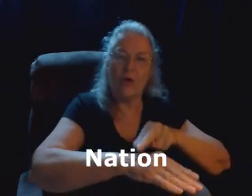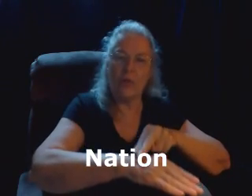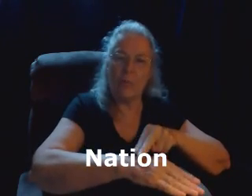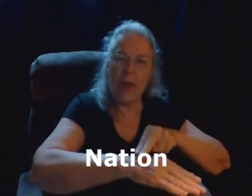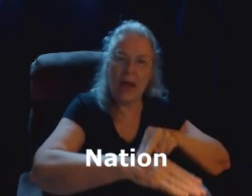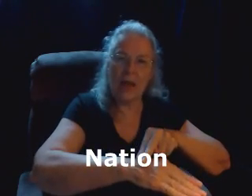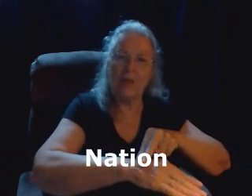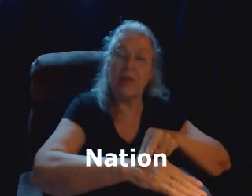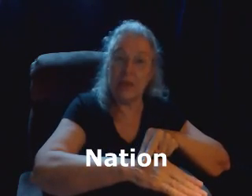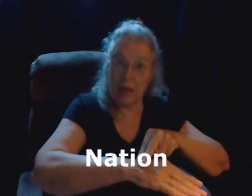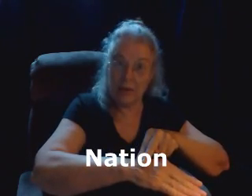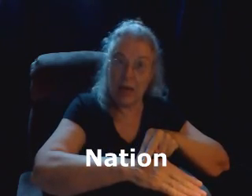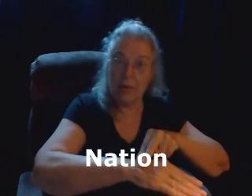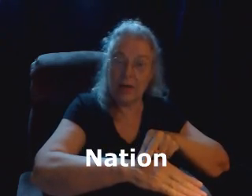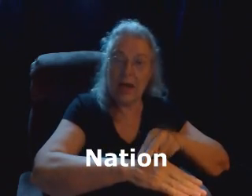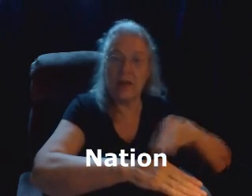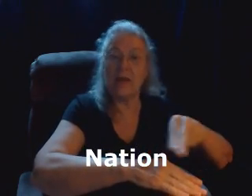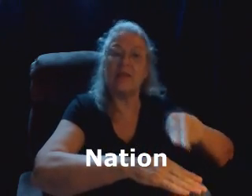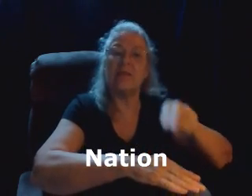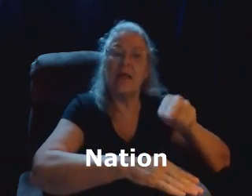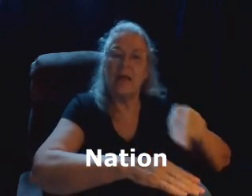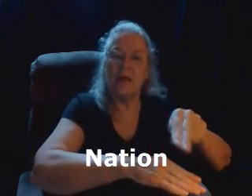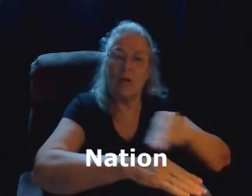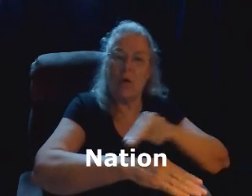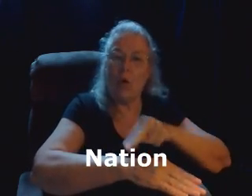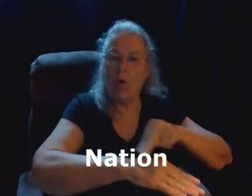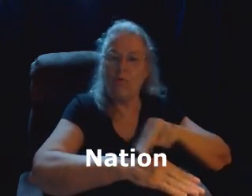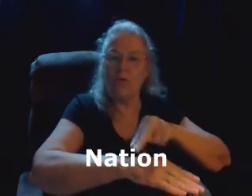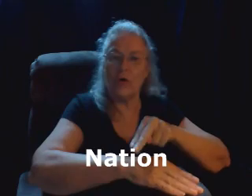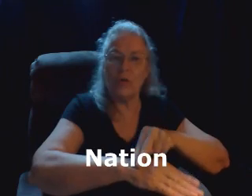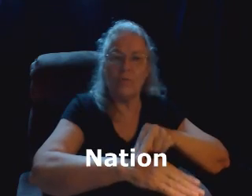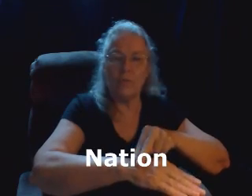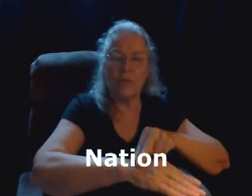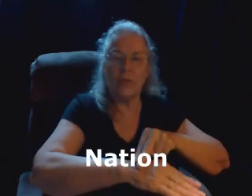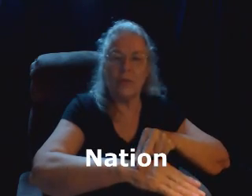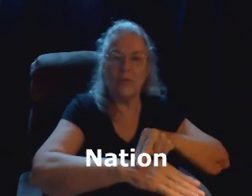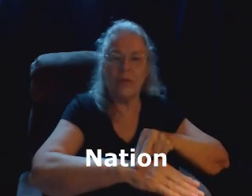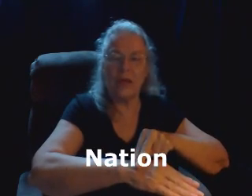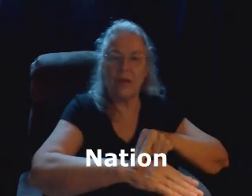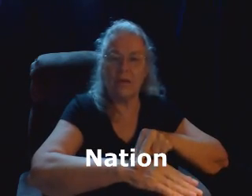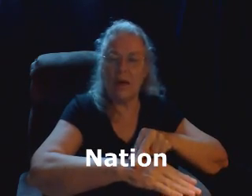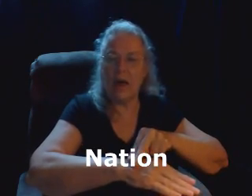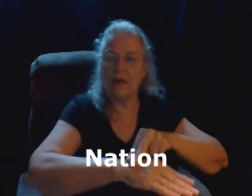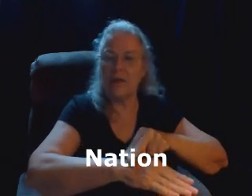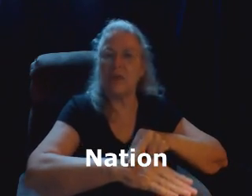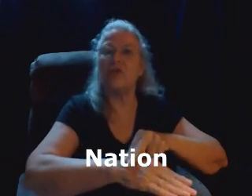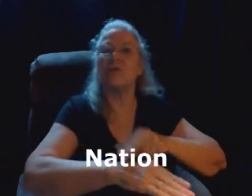on the back of the non-dominant hand. It's over the nations.